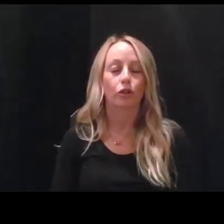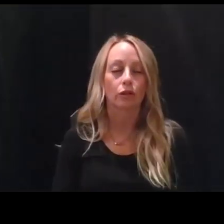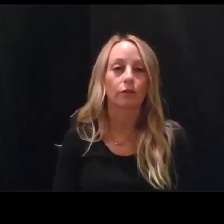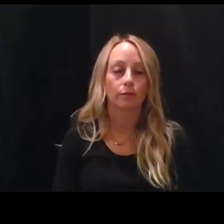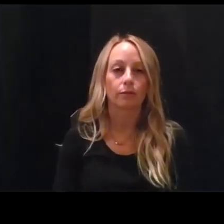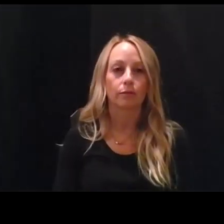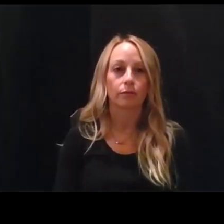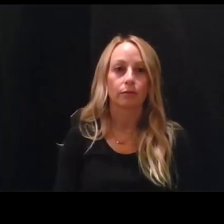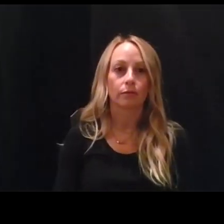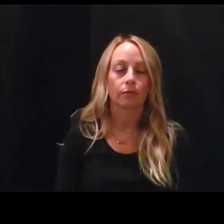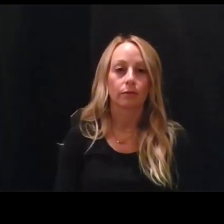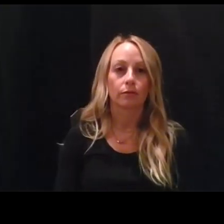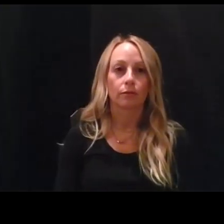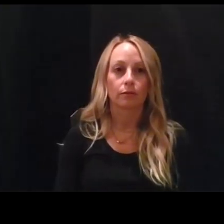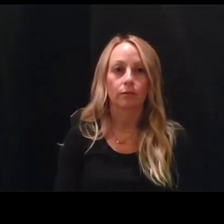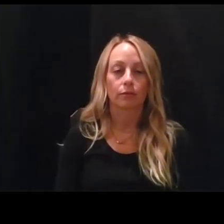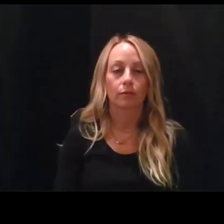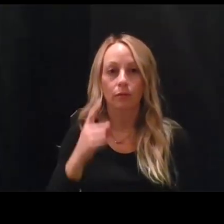most of the assays that are out there.